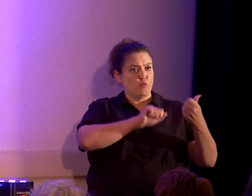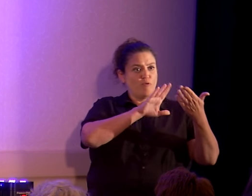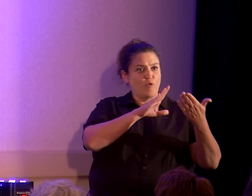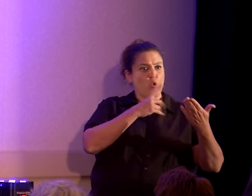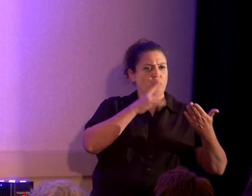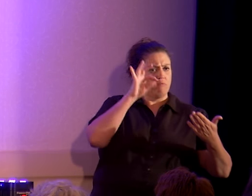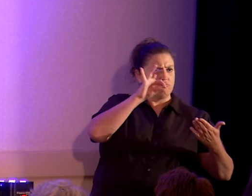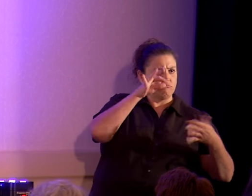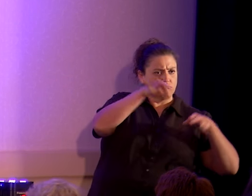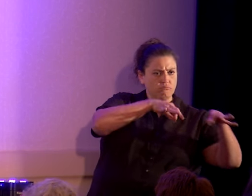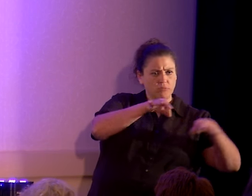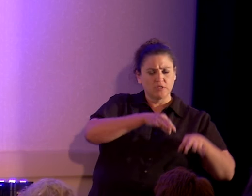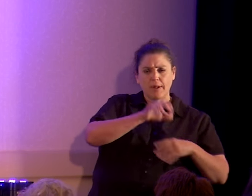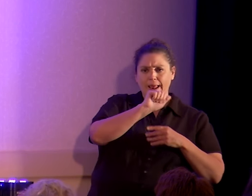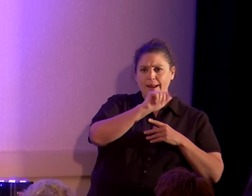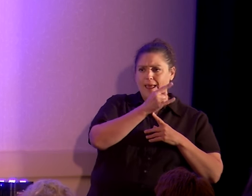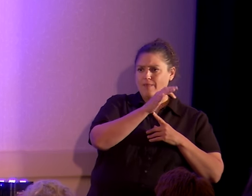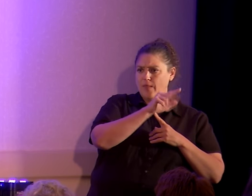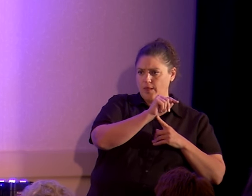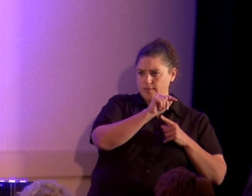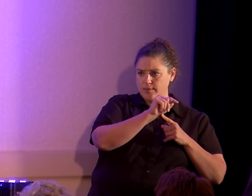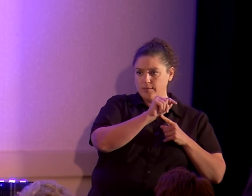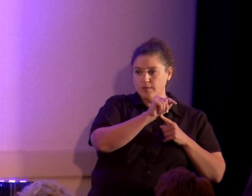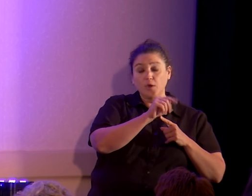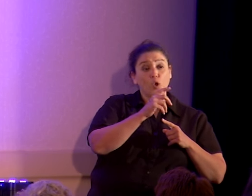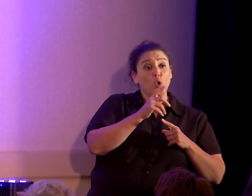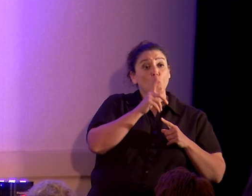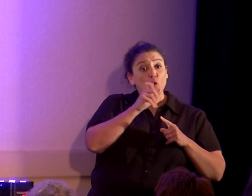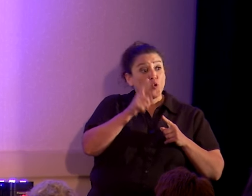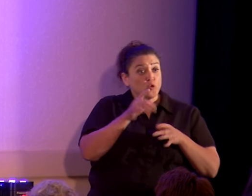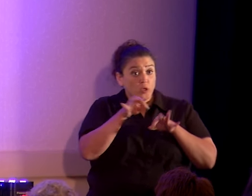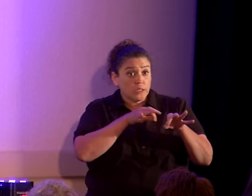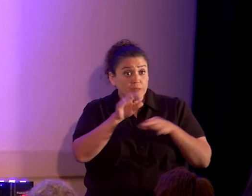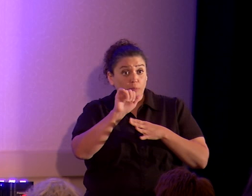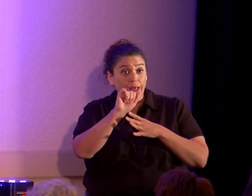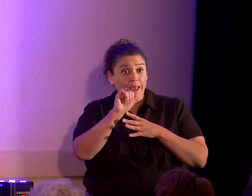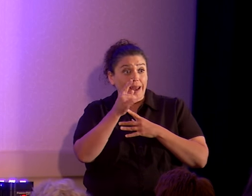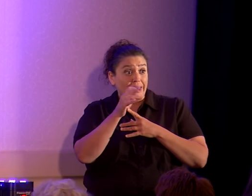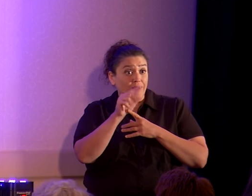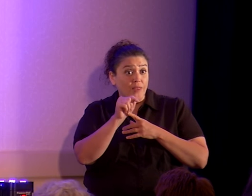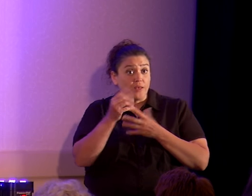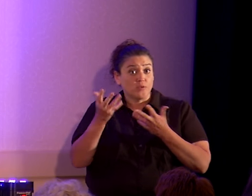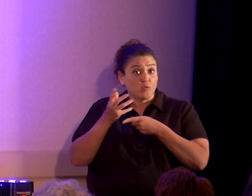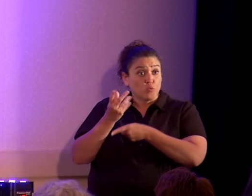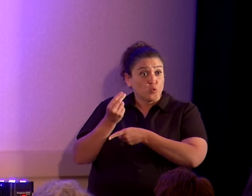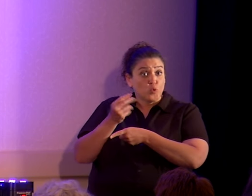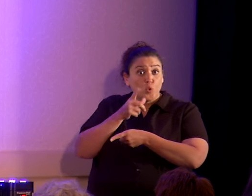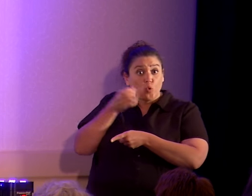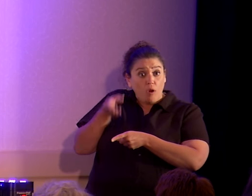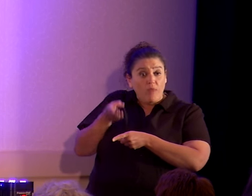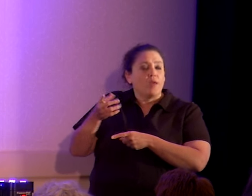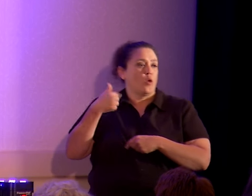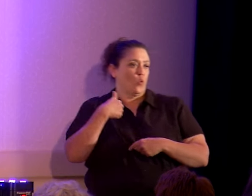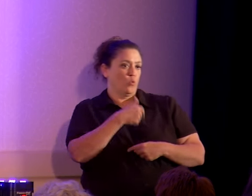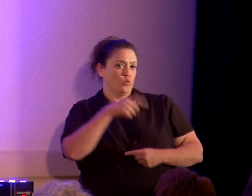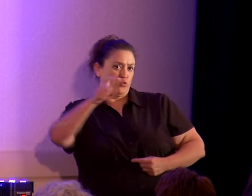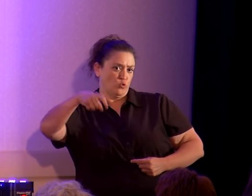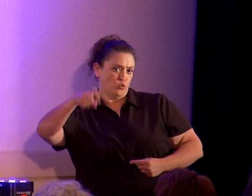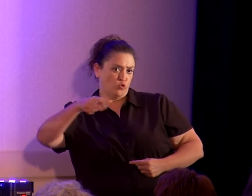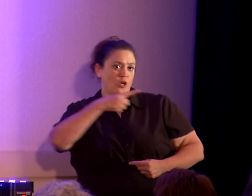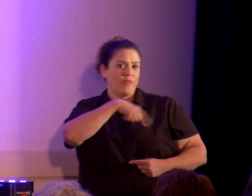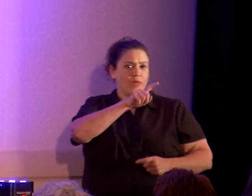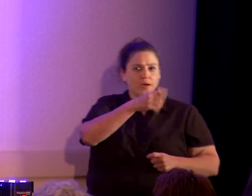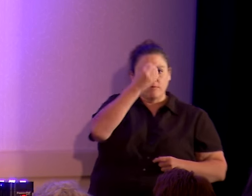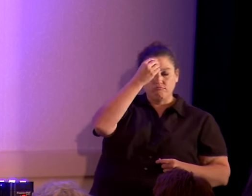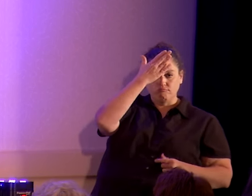what atheists are. We need to be the authority on what atheists are, and they need to get that into their heads really quickly.